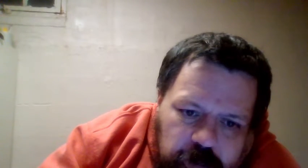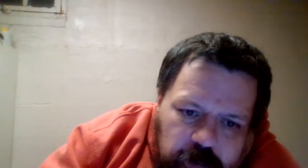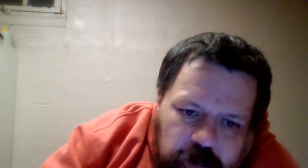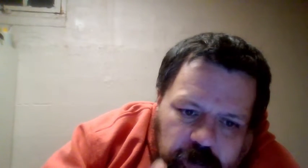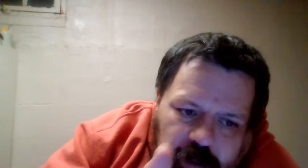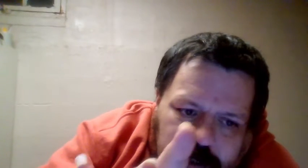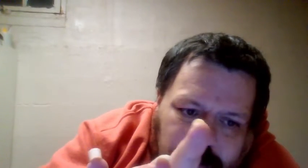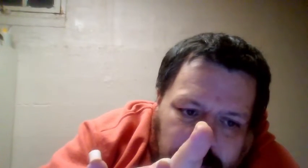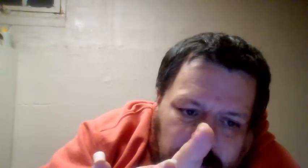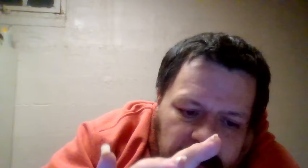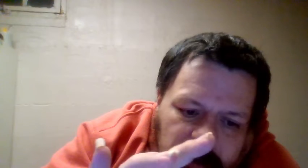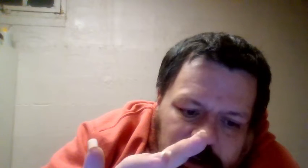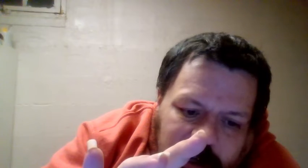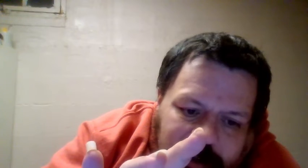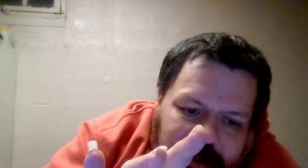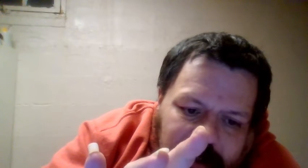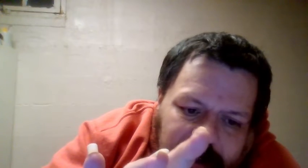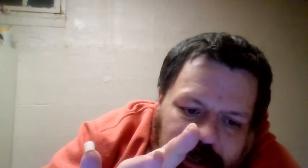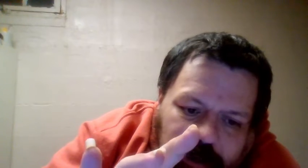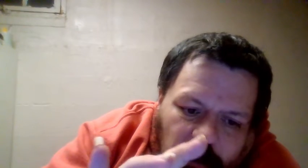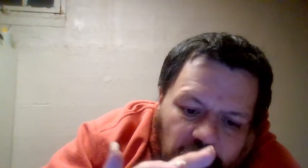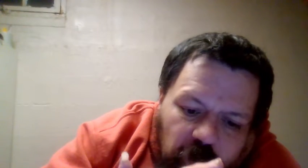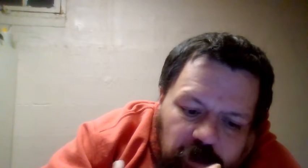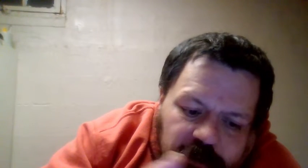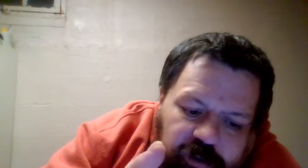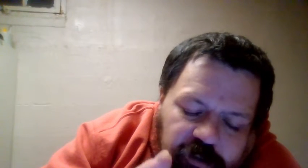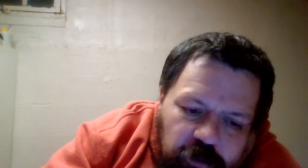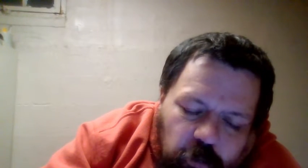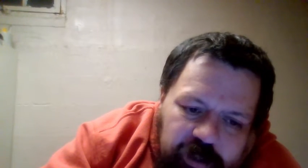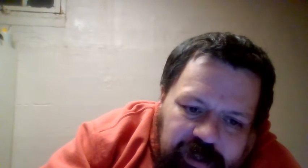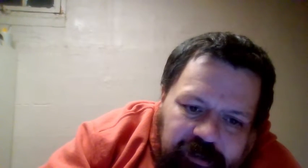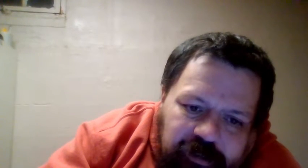Yeah, nothing at all to do with it.